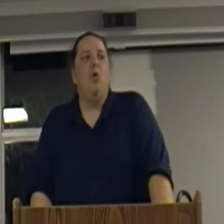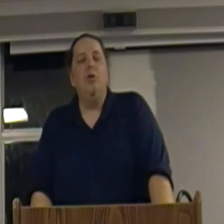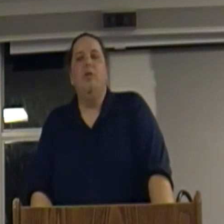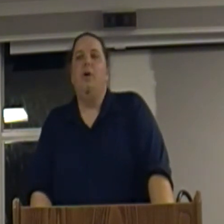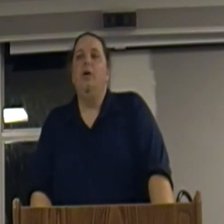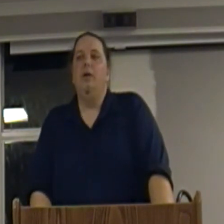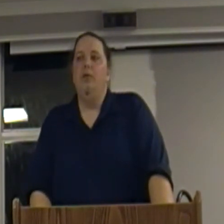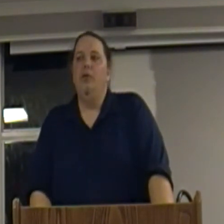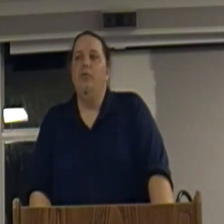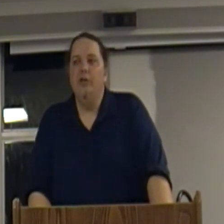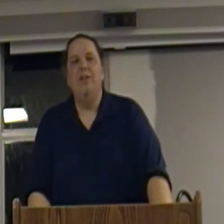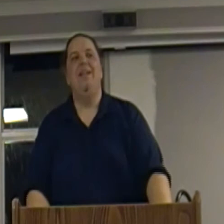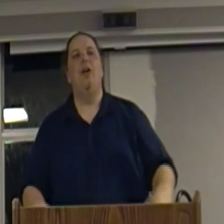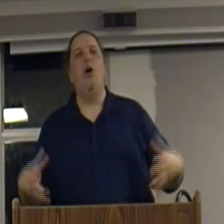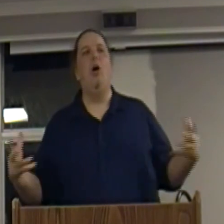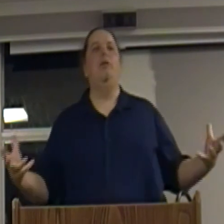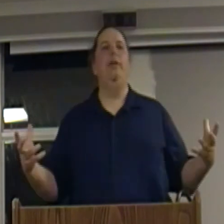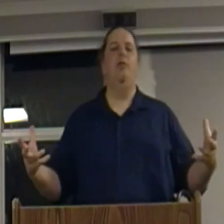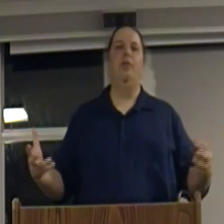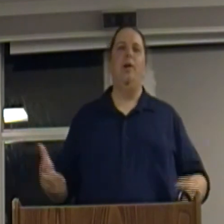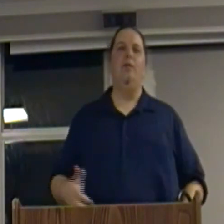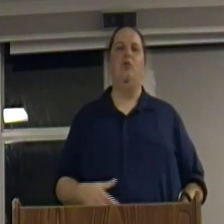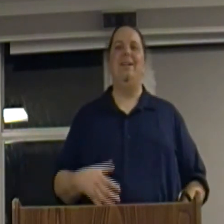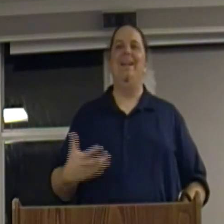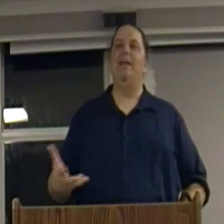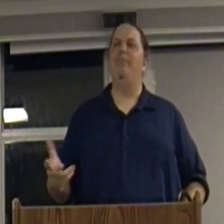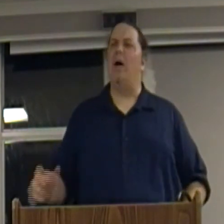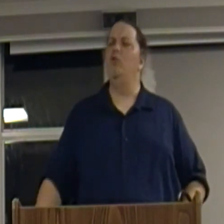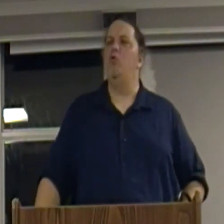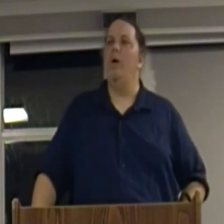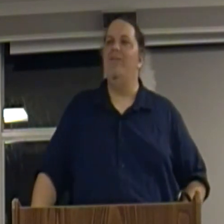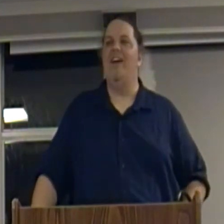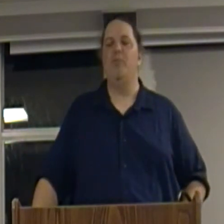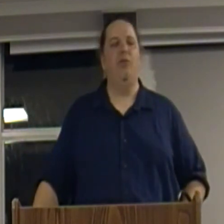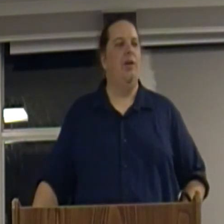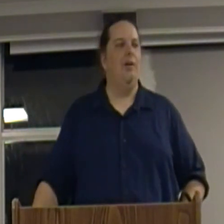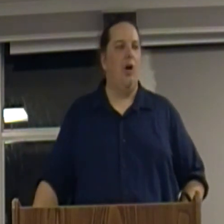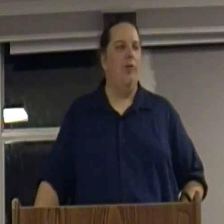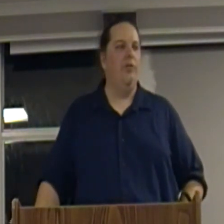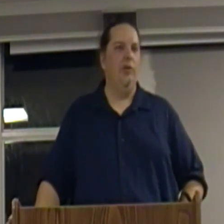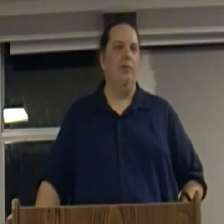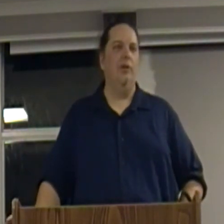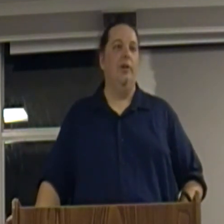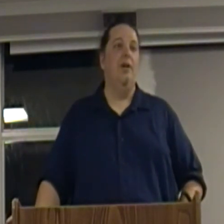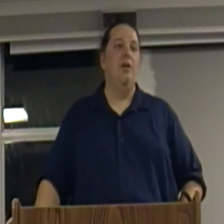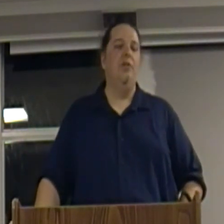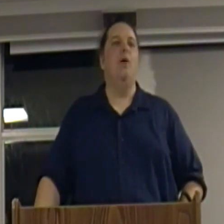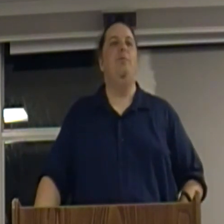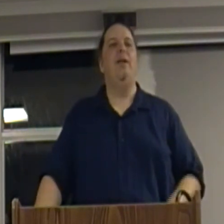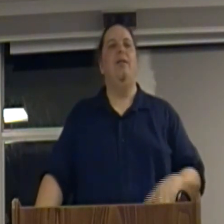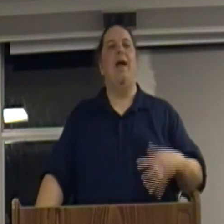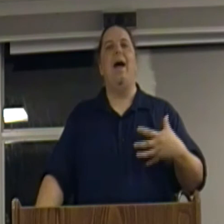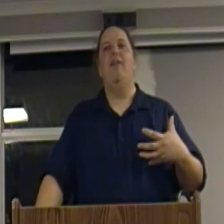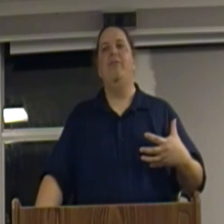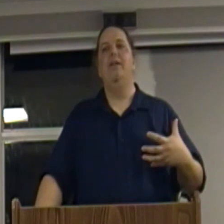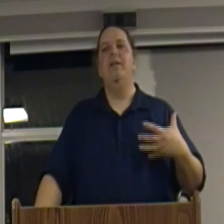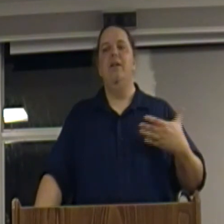corner the market on silver they tried to get all you know so they tried to get about 25% of all the silver so they would have the